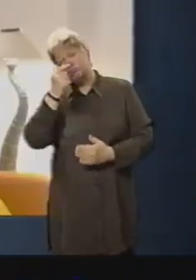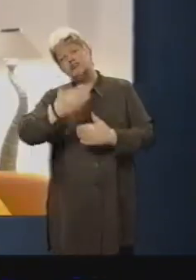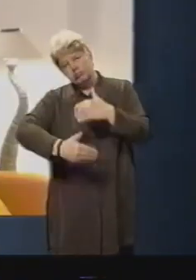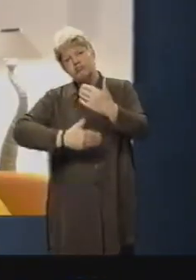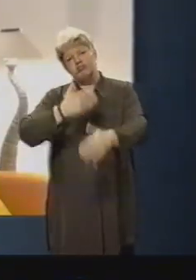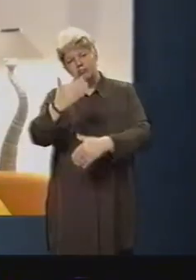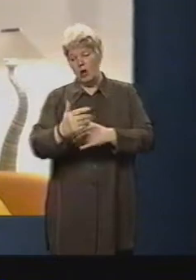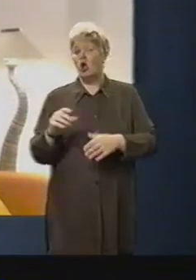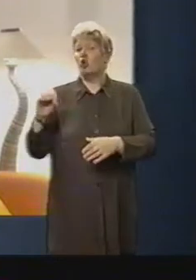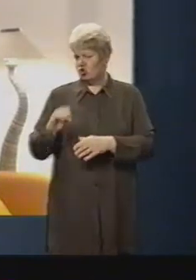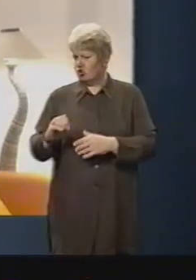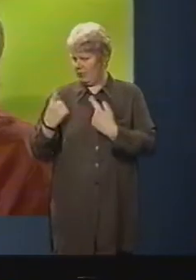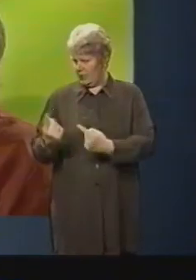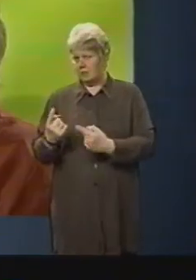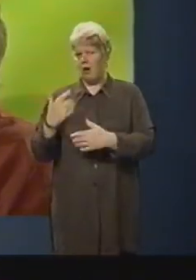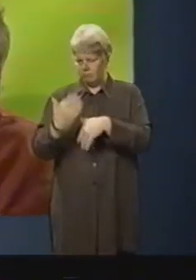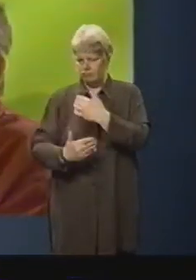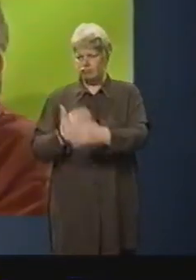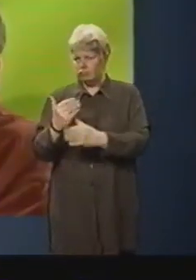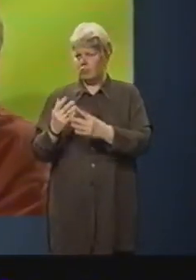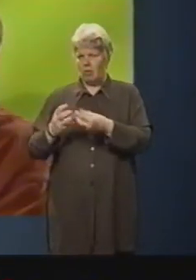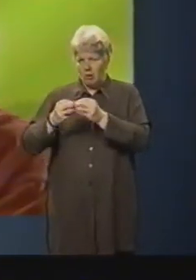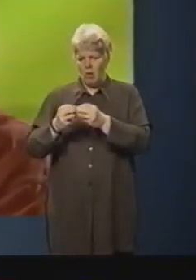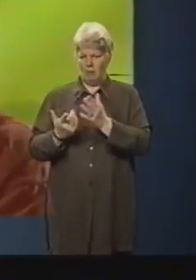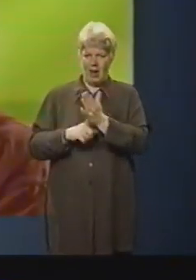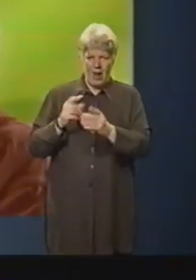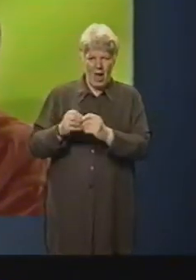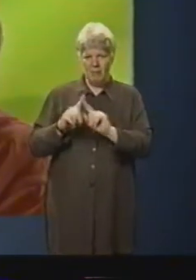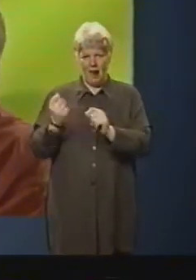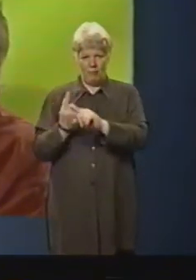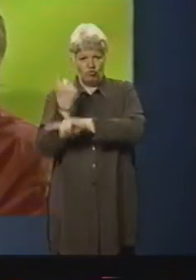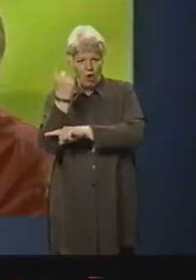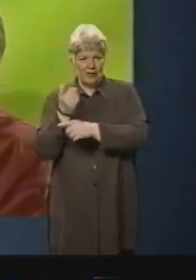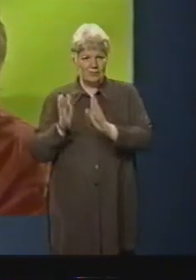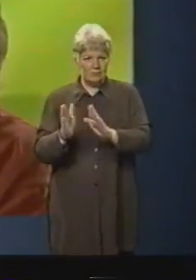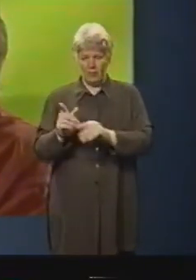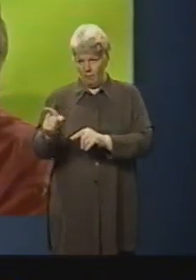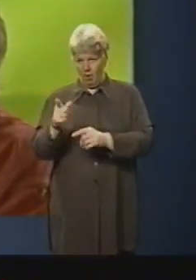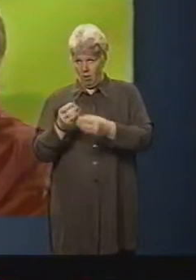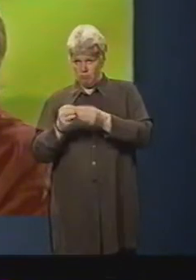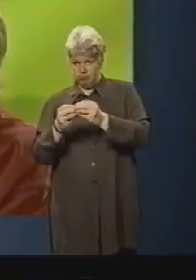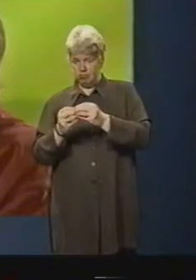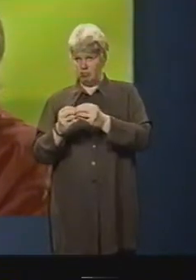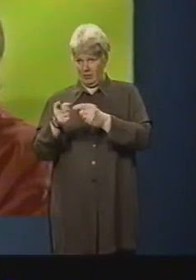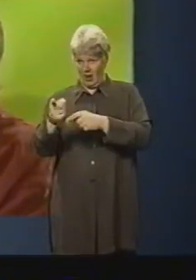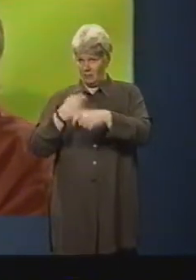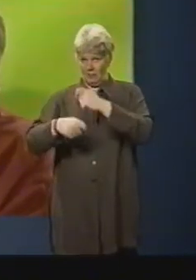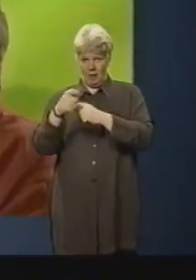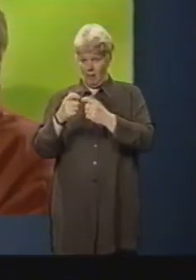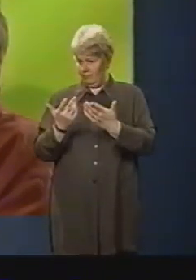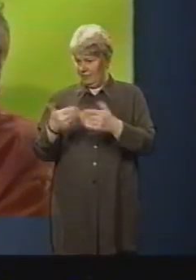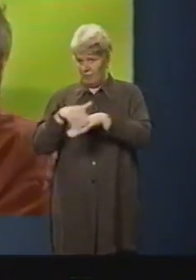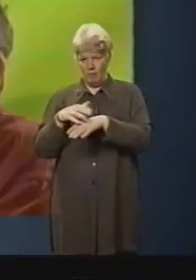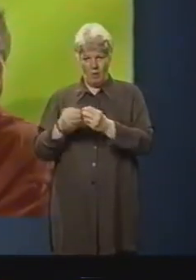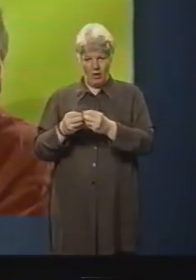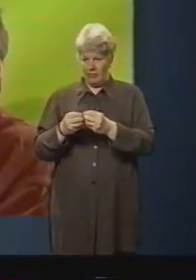Europe is already building manned laboratories for space station, it has a rocket system which is already launching half the world's commercial traffic, and it